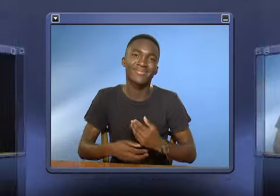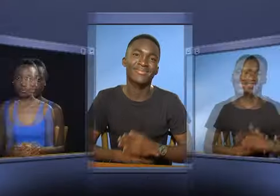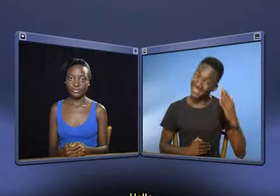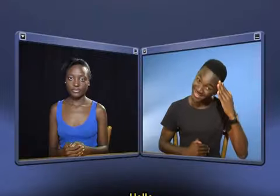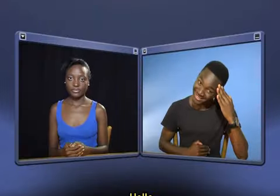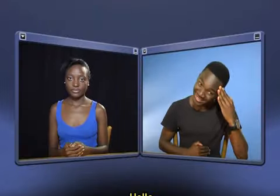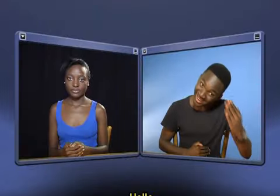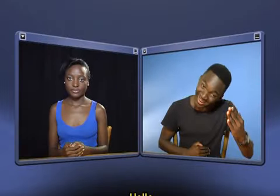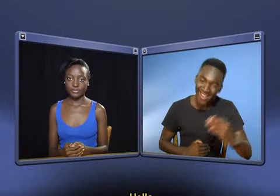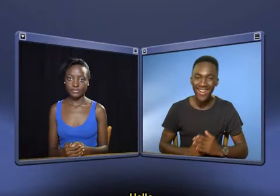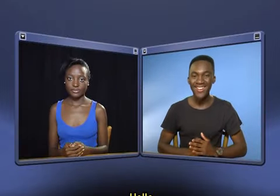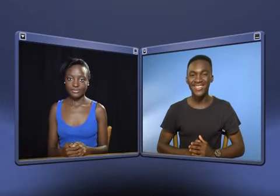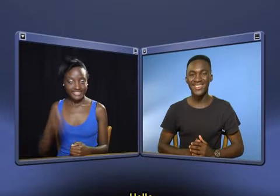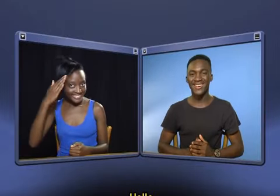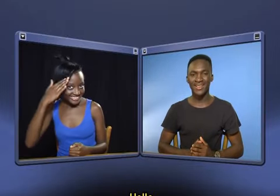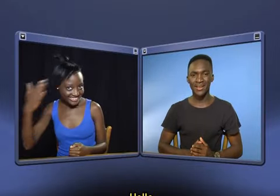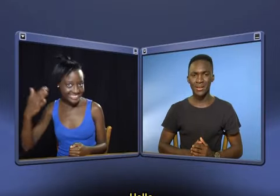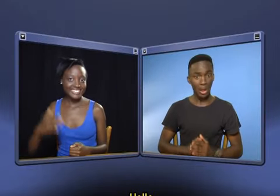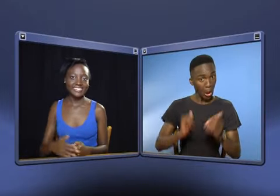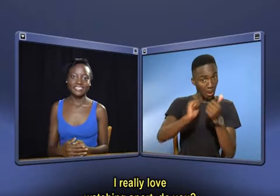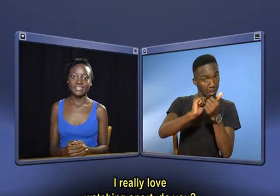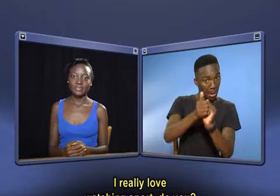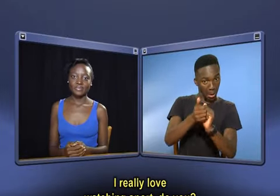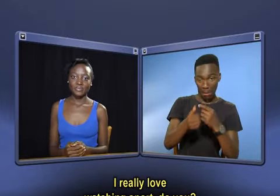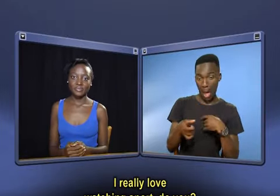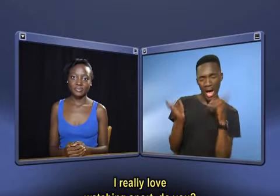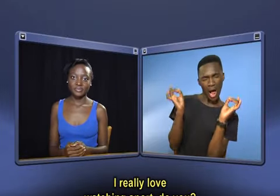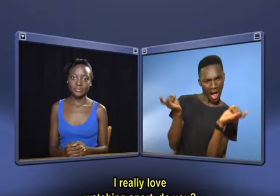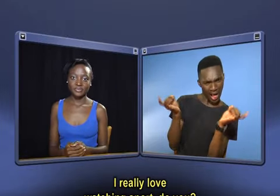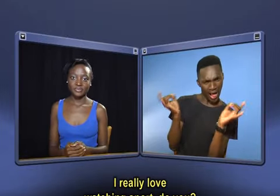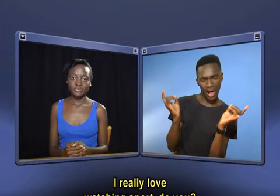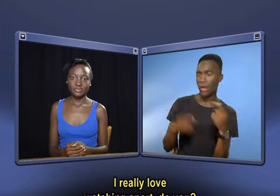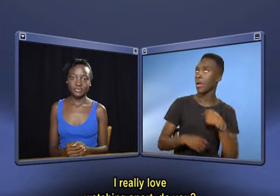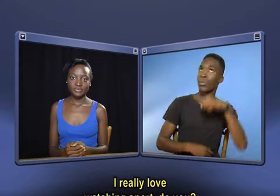Hello. Hello. I really love watching sport. Do you?